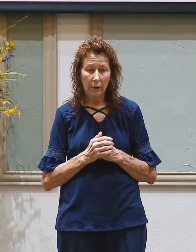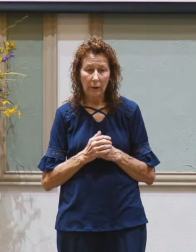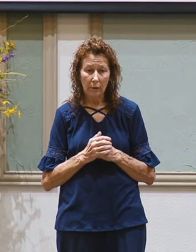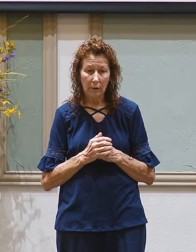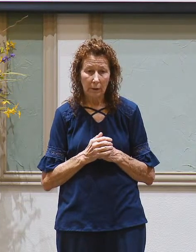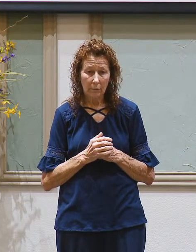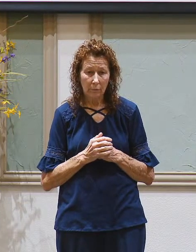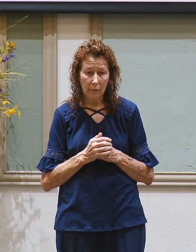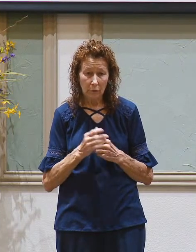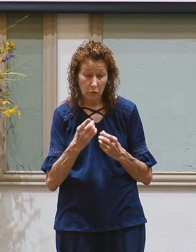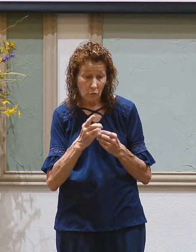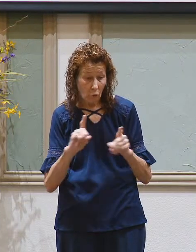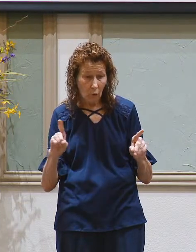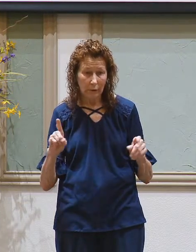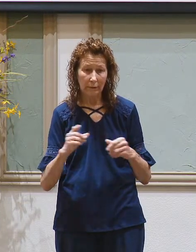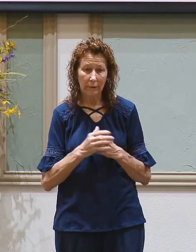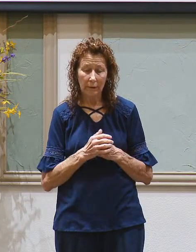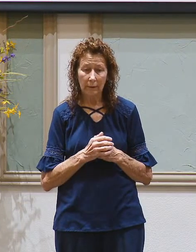That divorce?